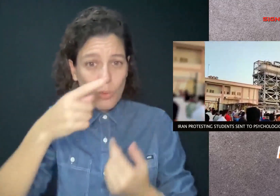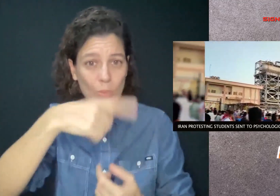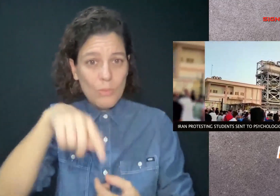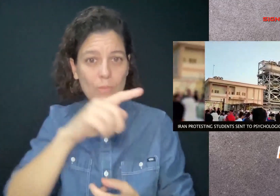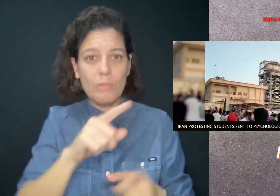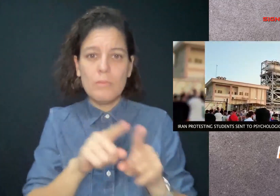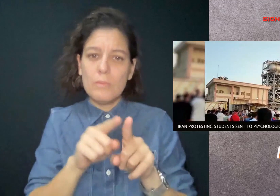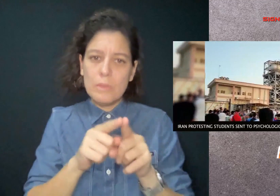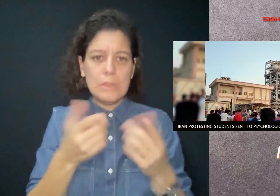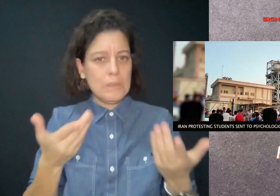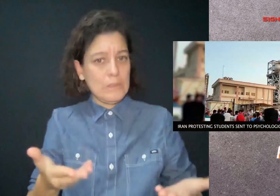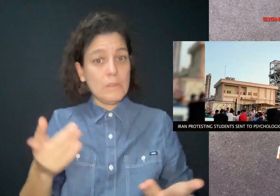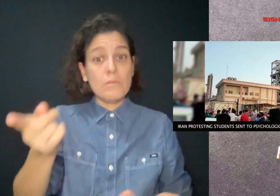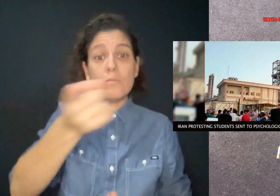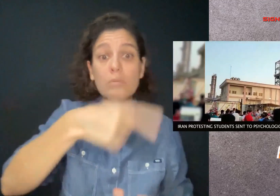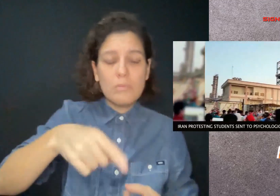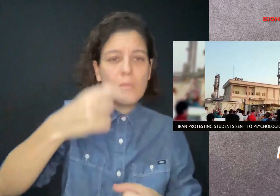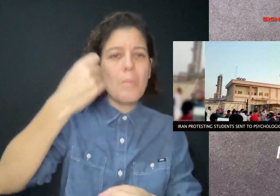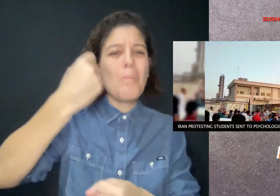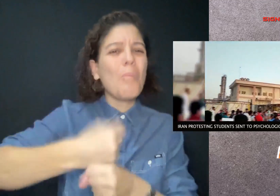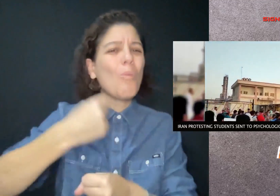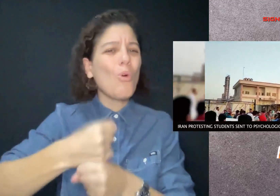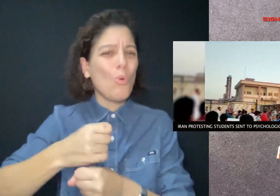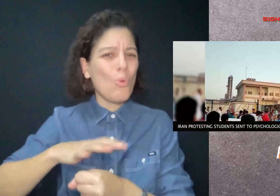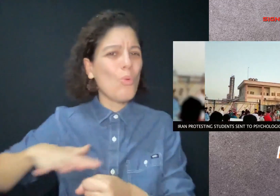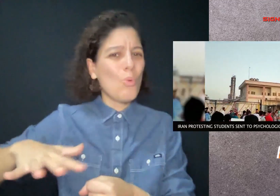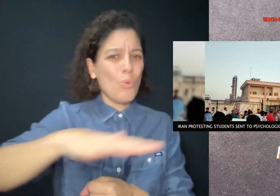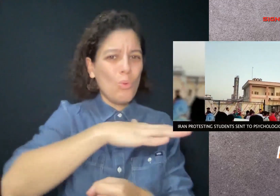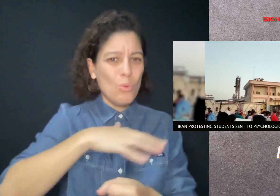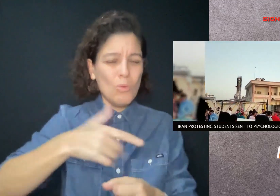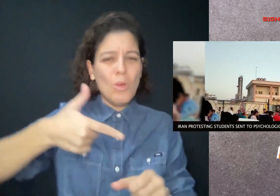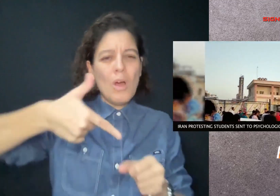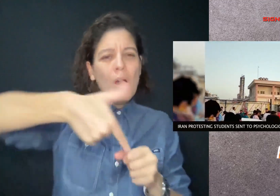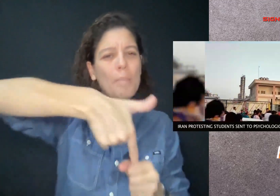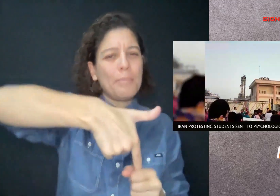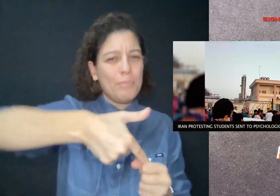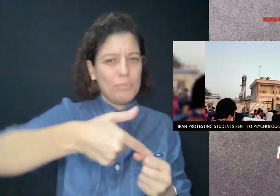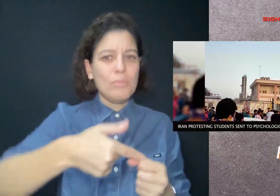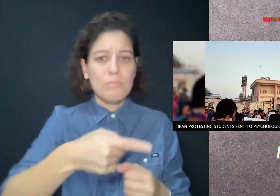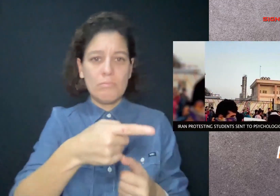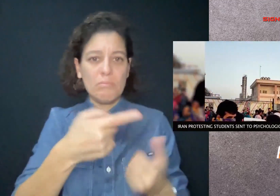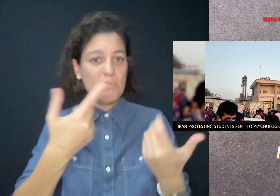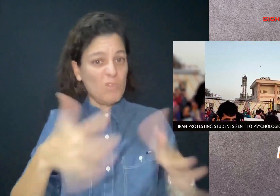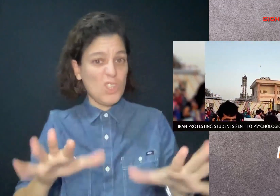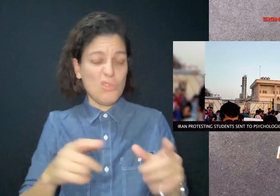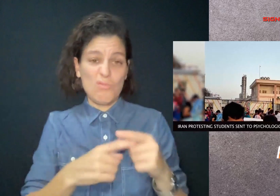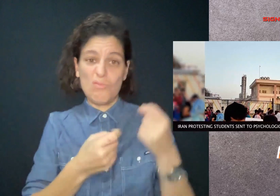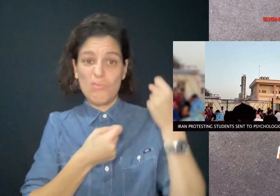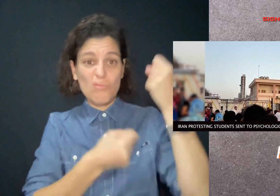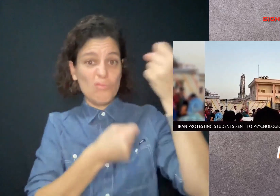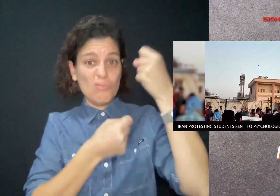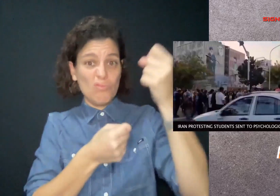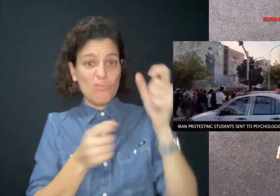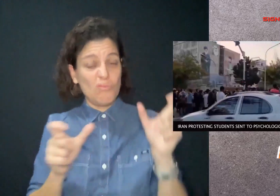now some oil workers are striking as well, blocking roads and burning tires.